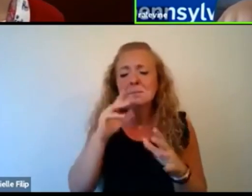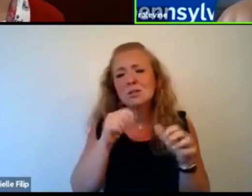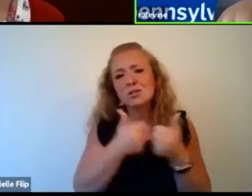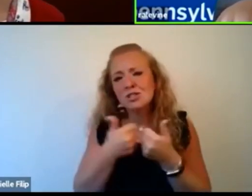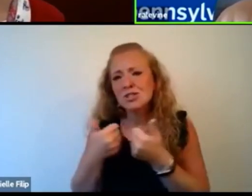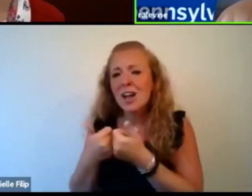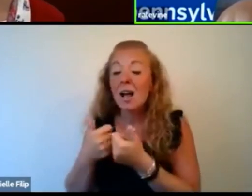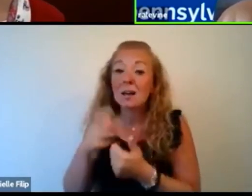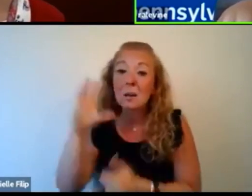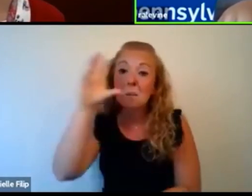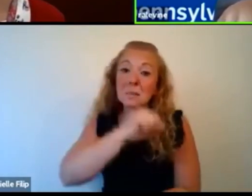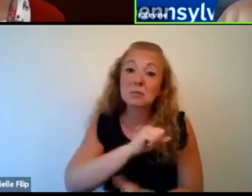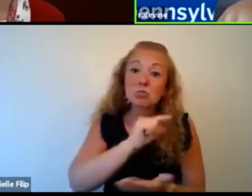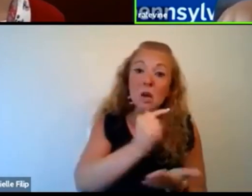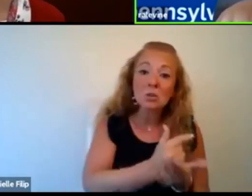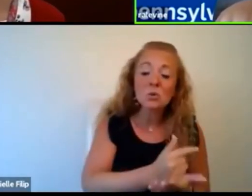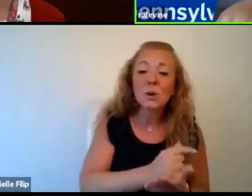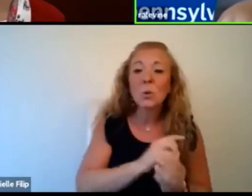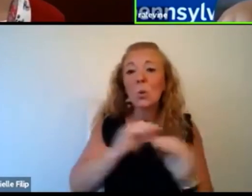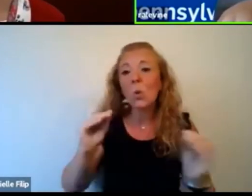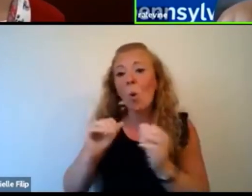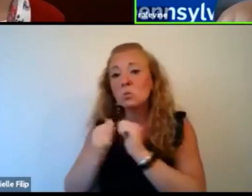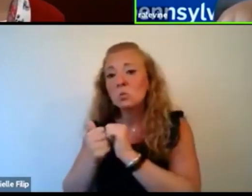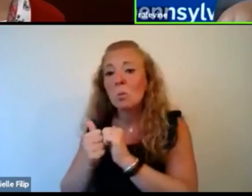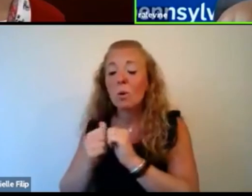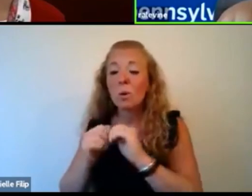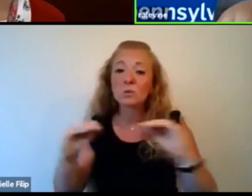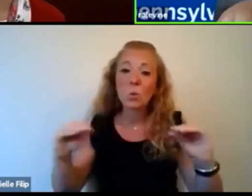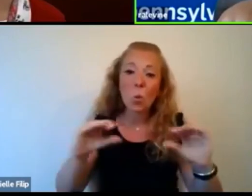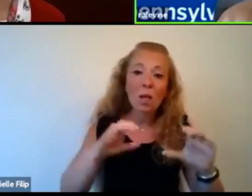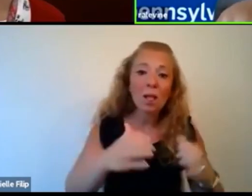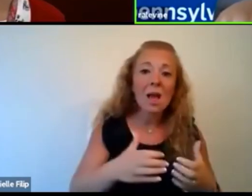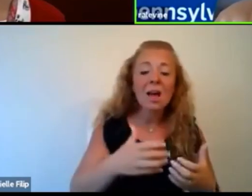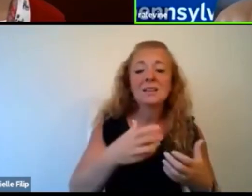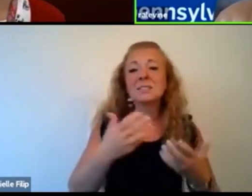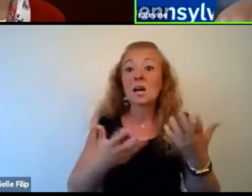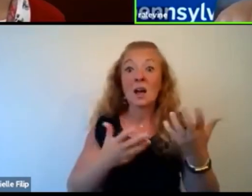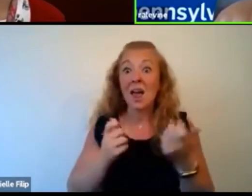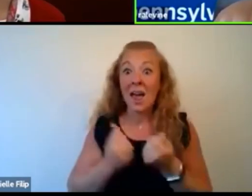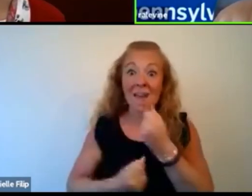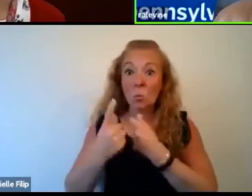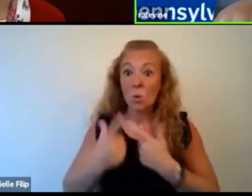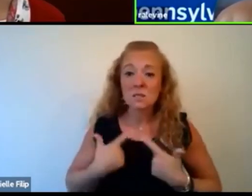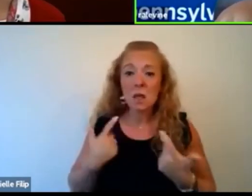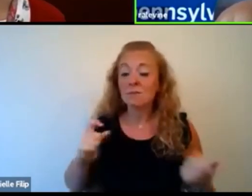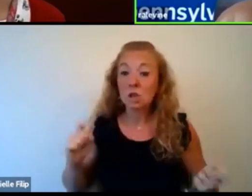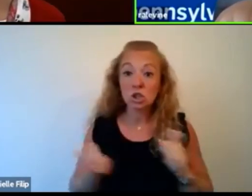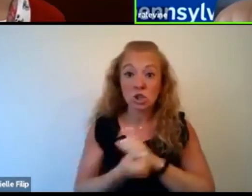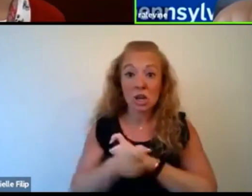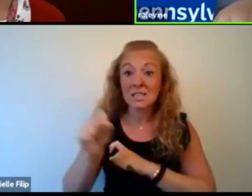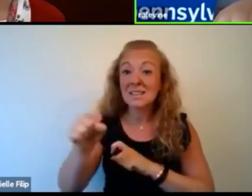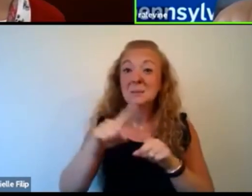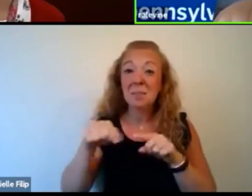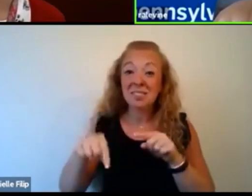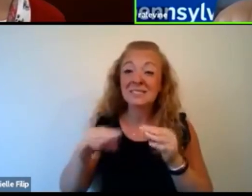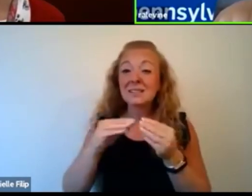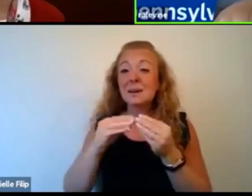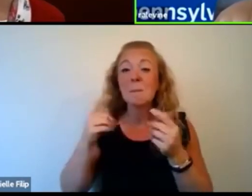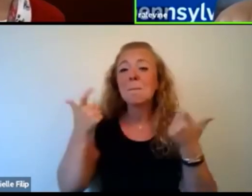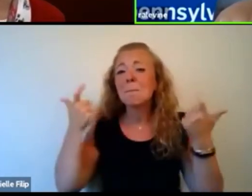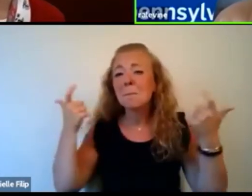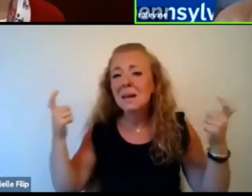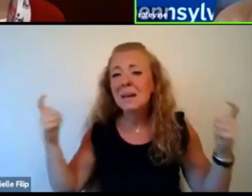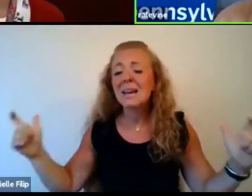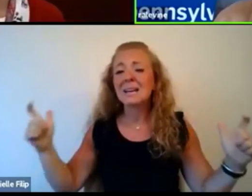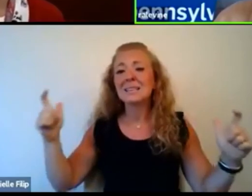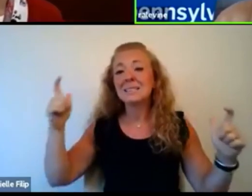graduations and miss sports and miss classes. And, um, it's changed everybody's lives, but the biggest global pandemic since 1918, it's